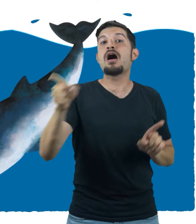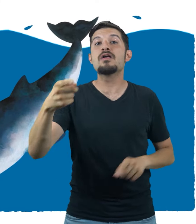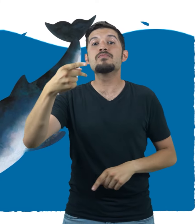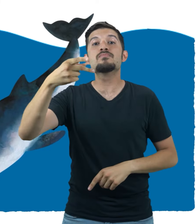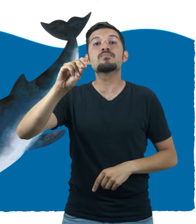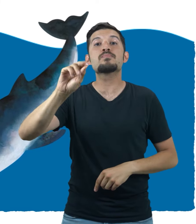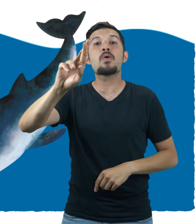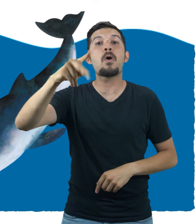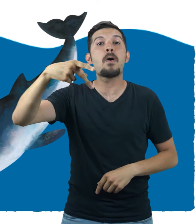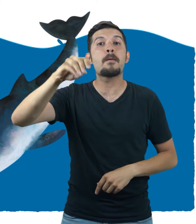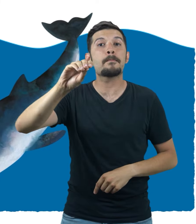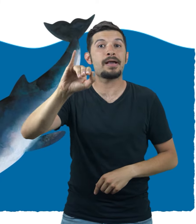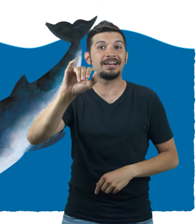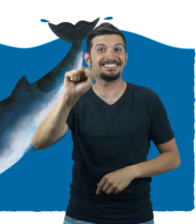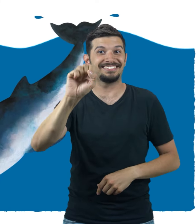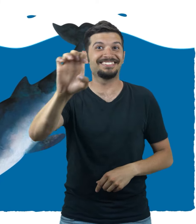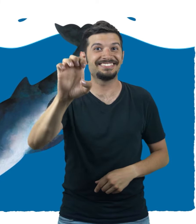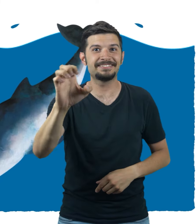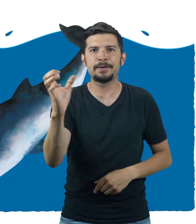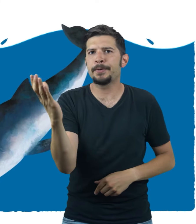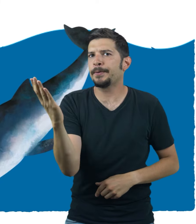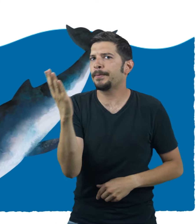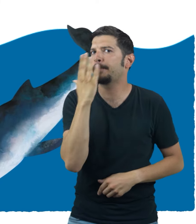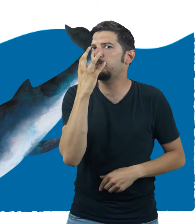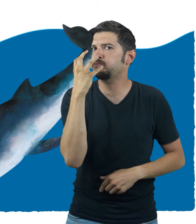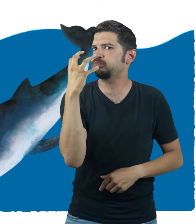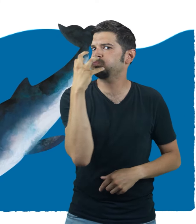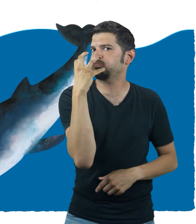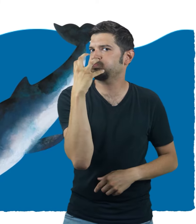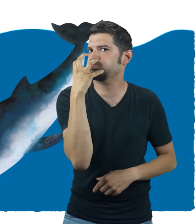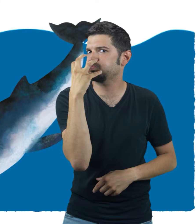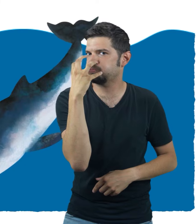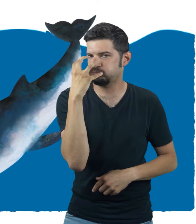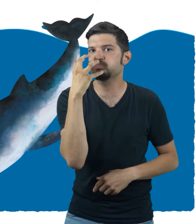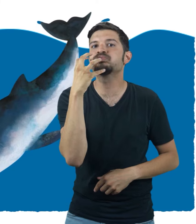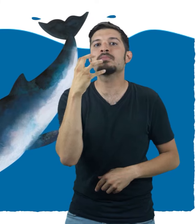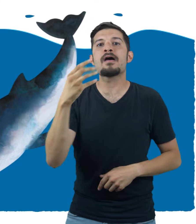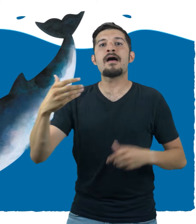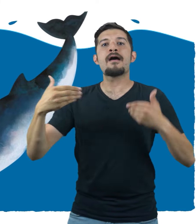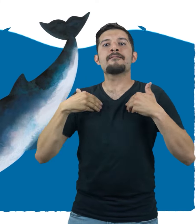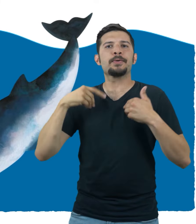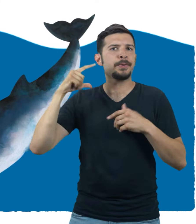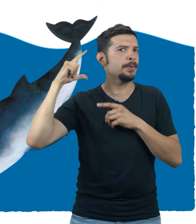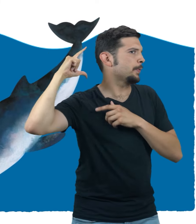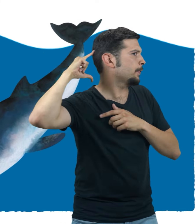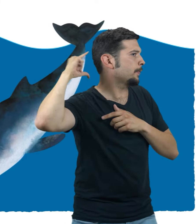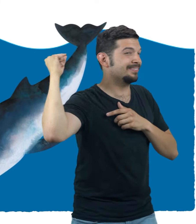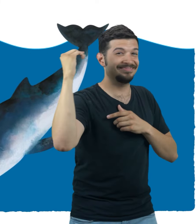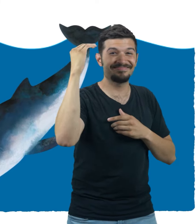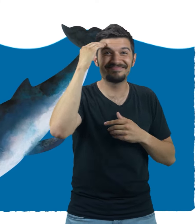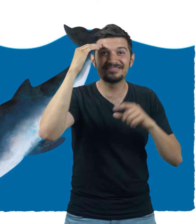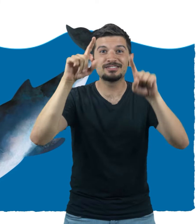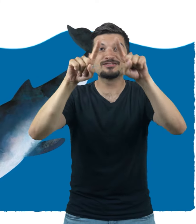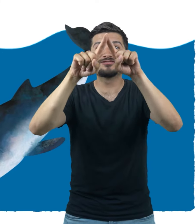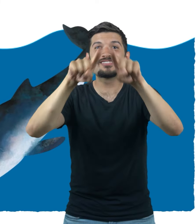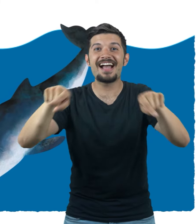A porpoise fin is shaped like a triangle. The dolphin has a longer beak, too!